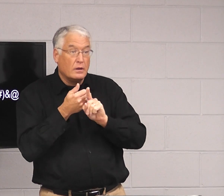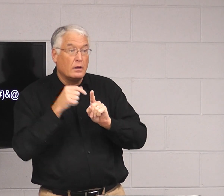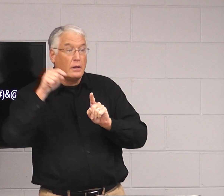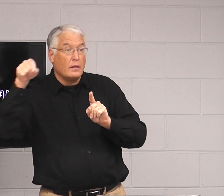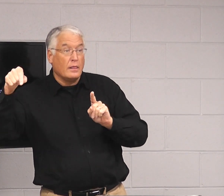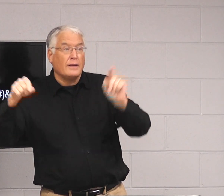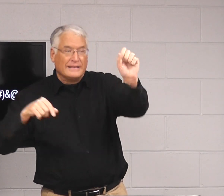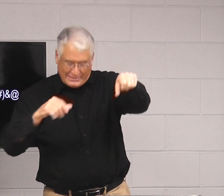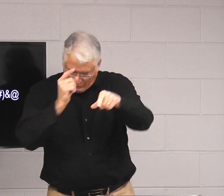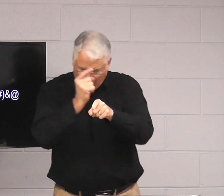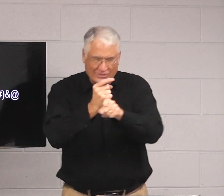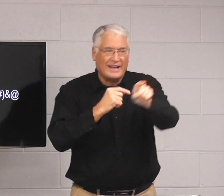And they respond.